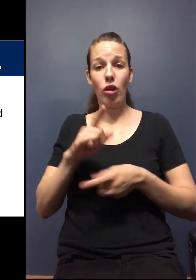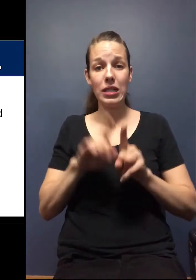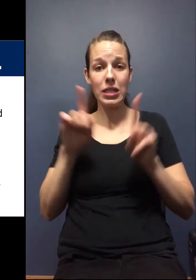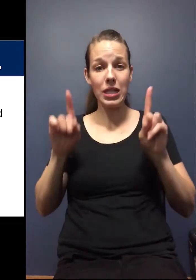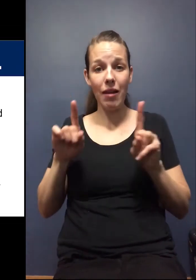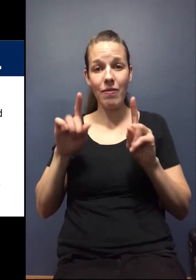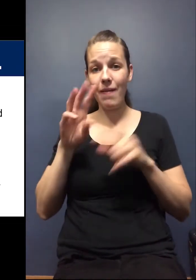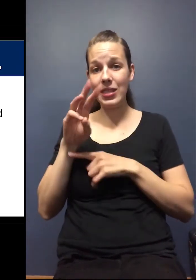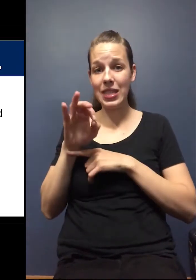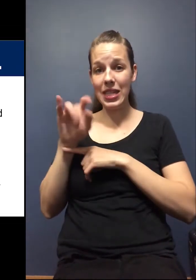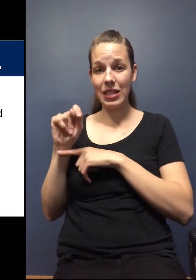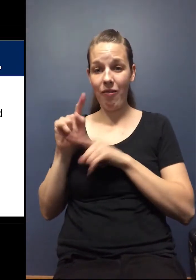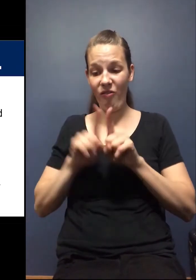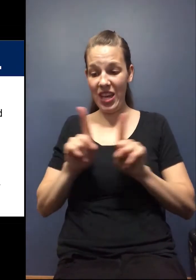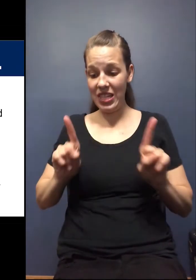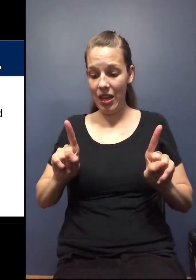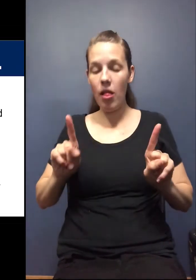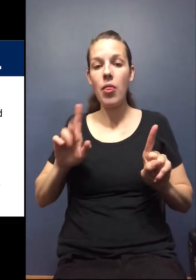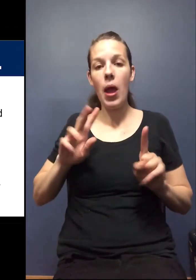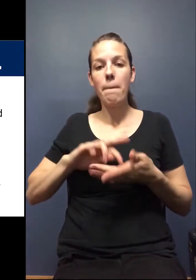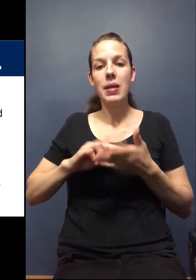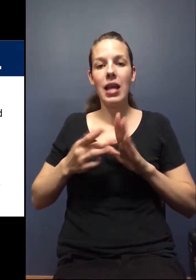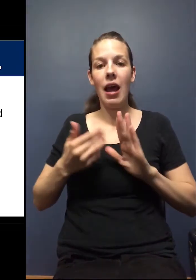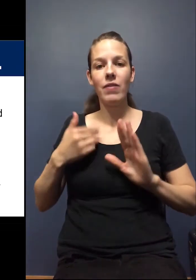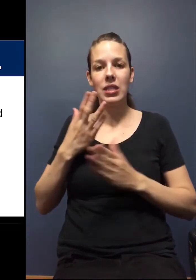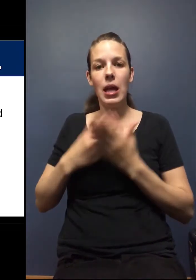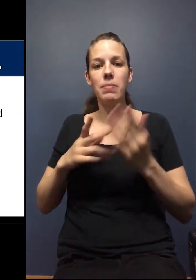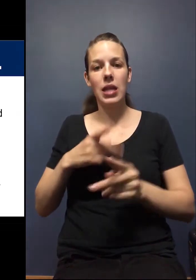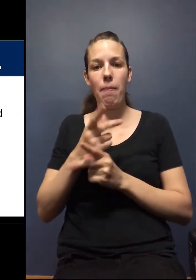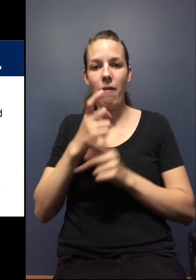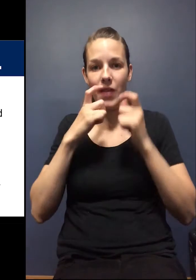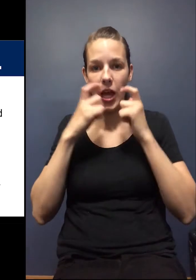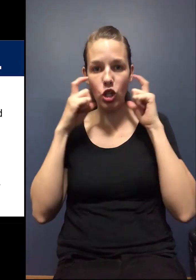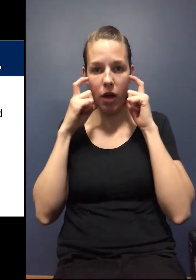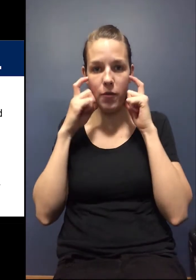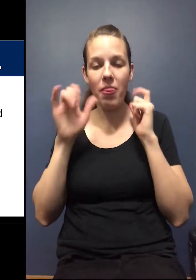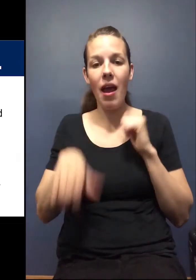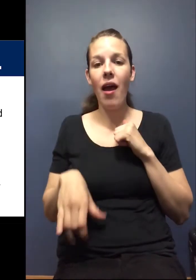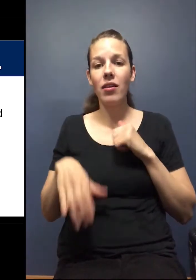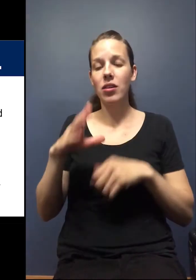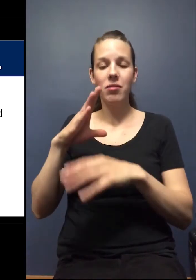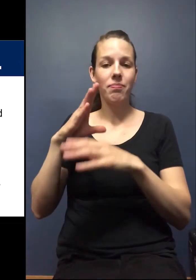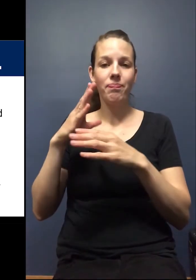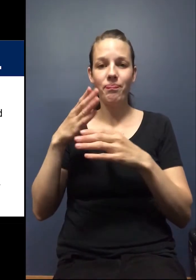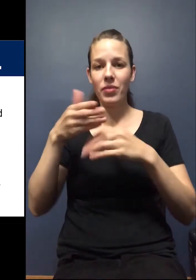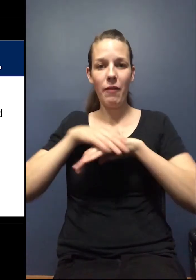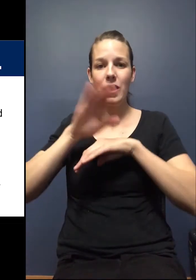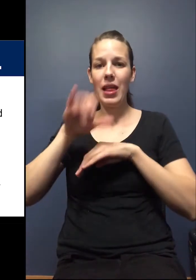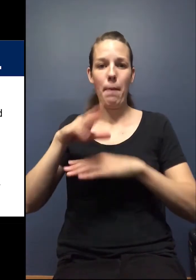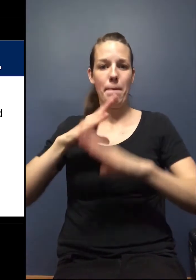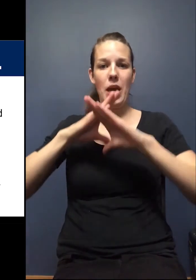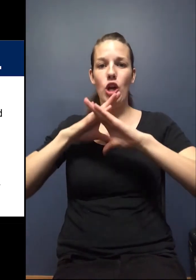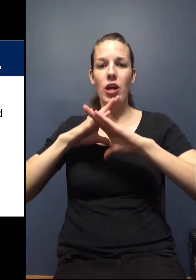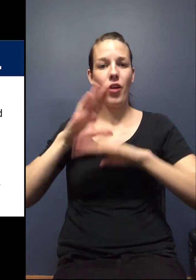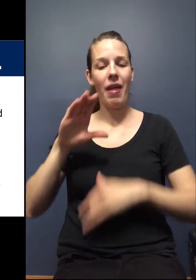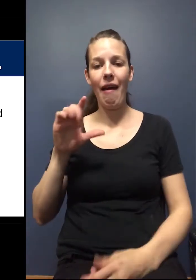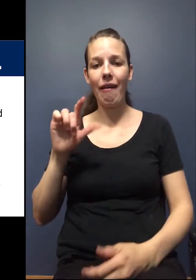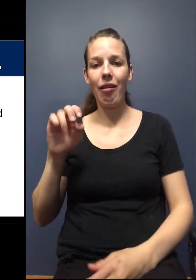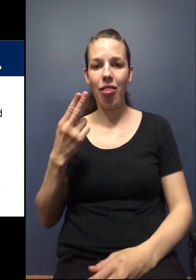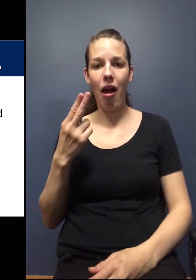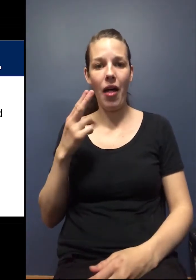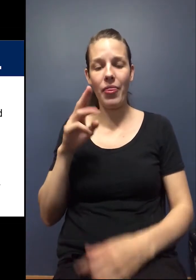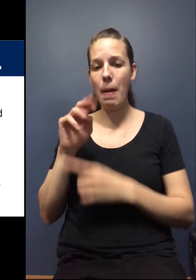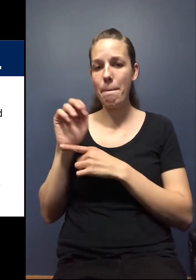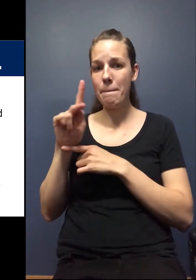of at least six feet away, that to have some type of facial covering and a facial covering is just a barrier. So the cloth mask that